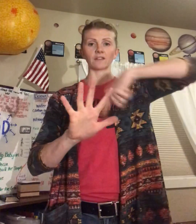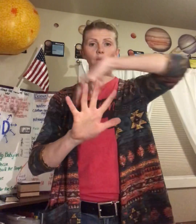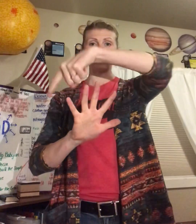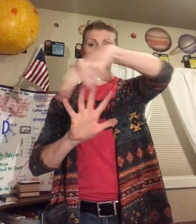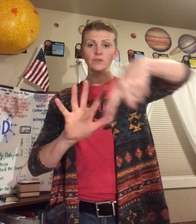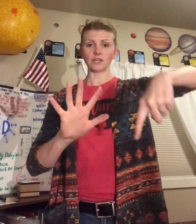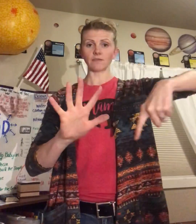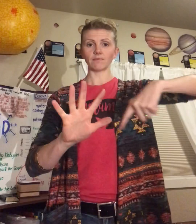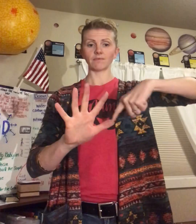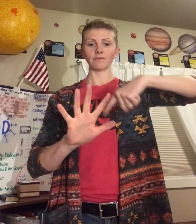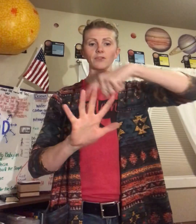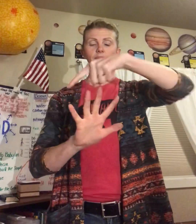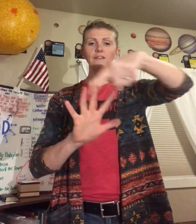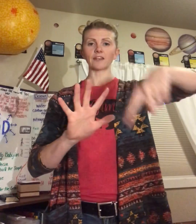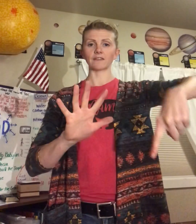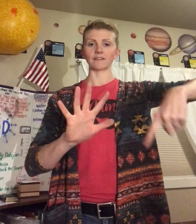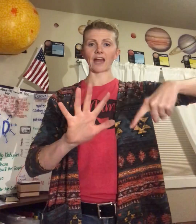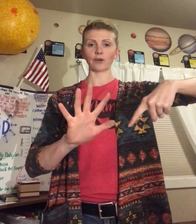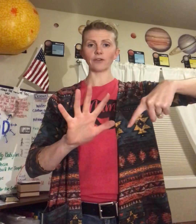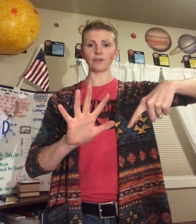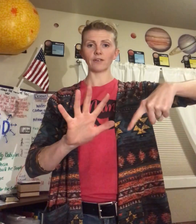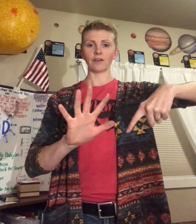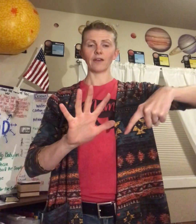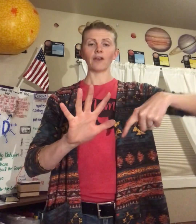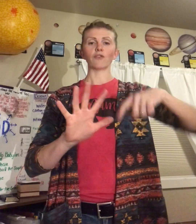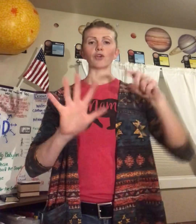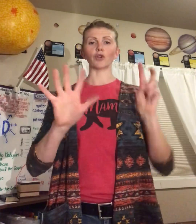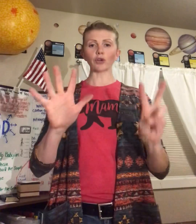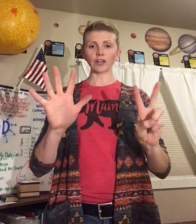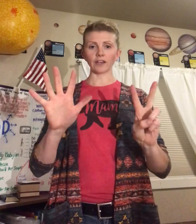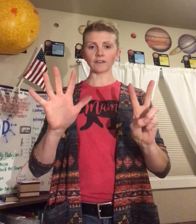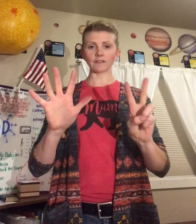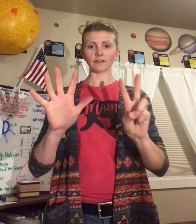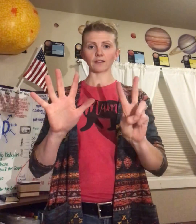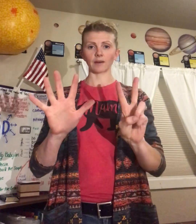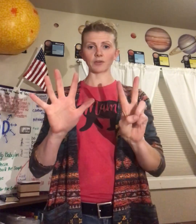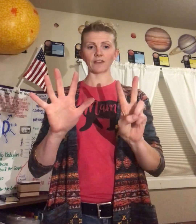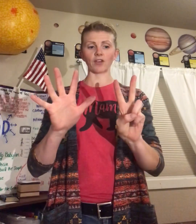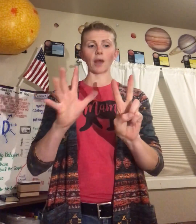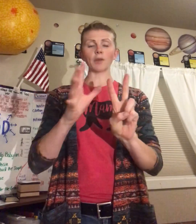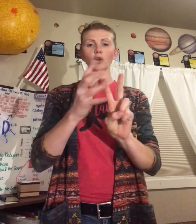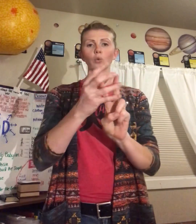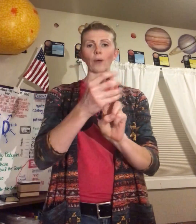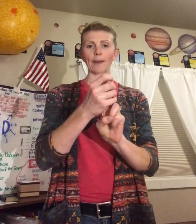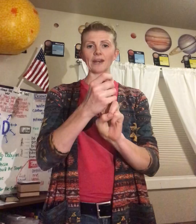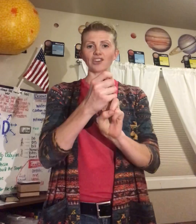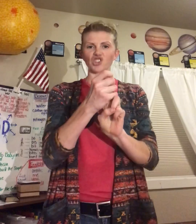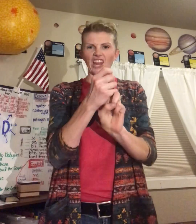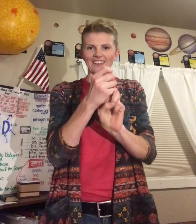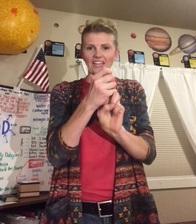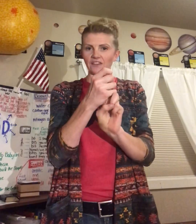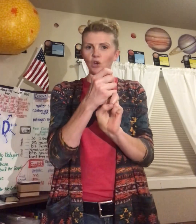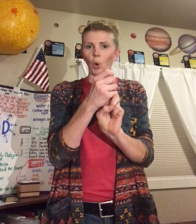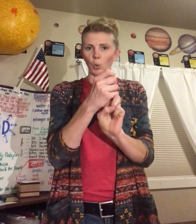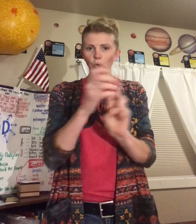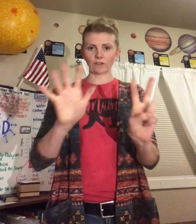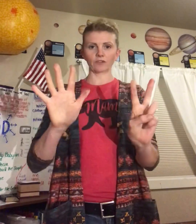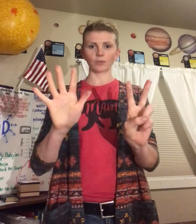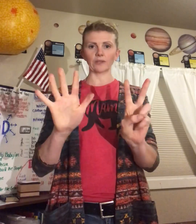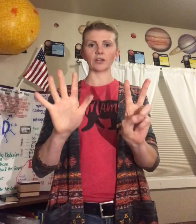around it. So six is Saturn. For Uranus, number seven, I'm going to grab it and shake it like it's cold because it's really